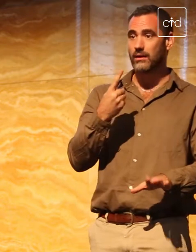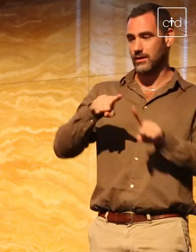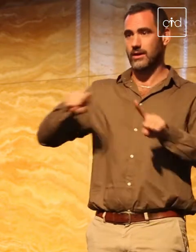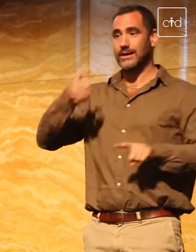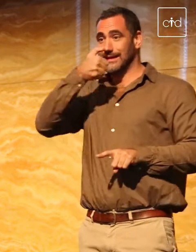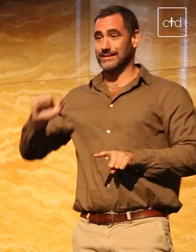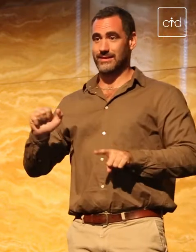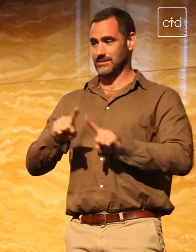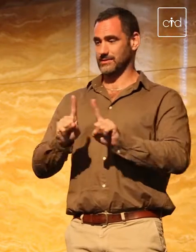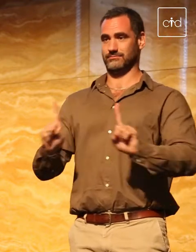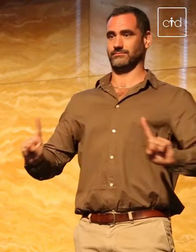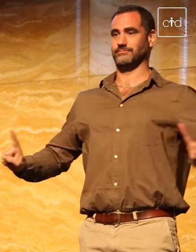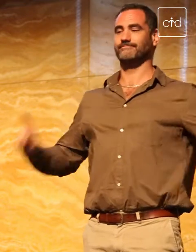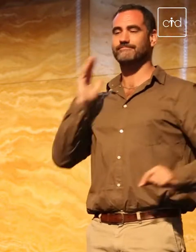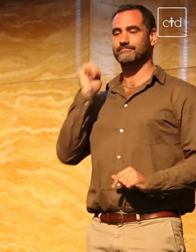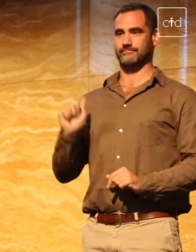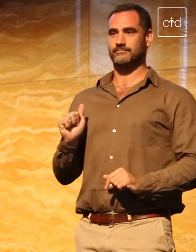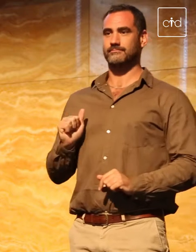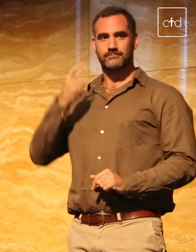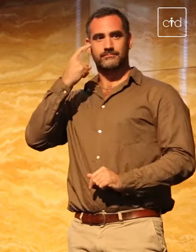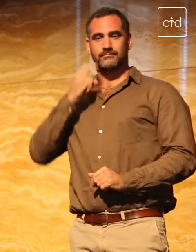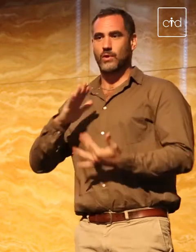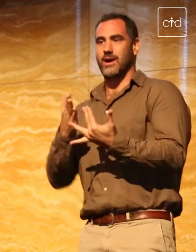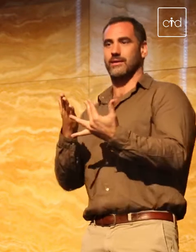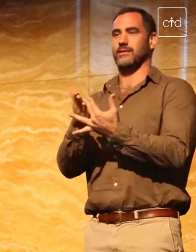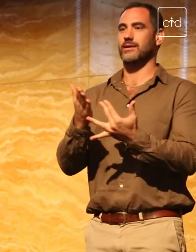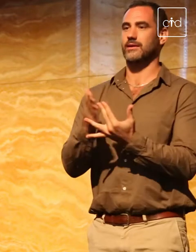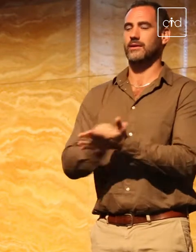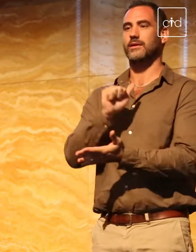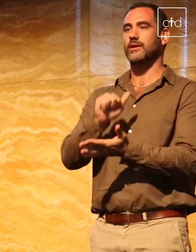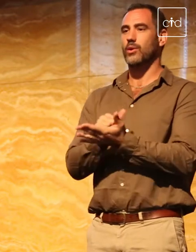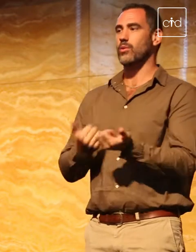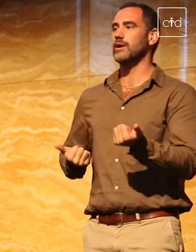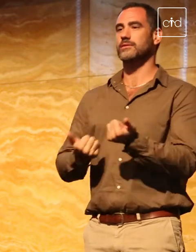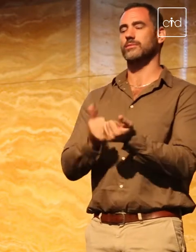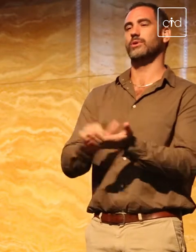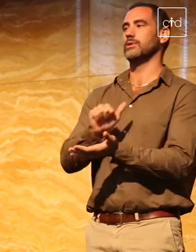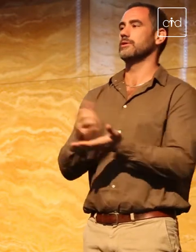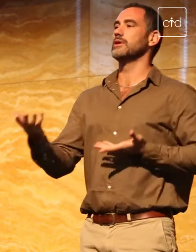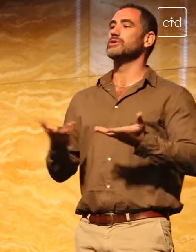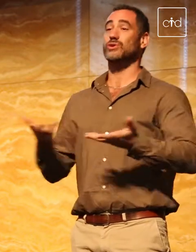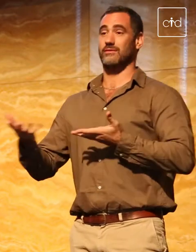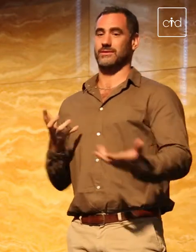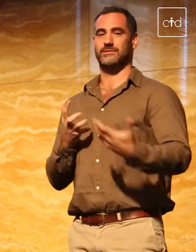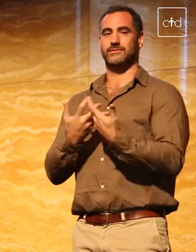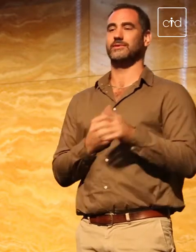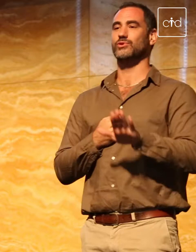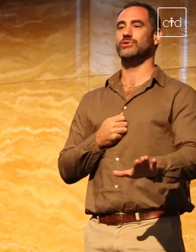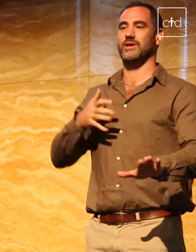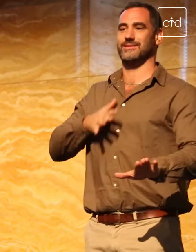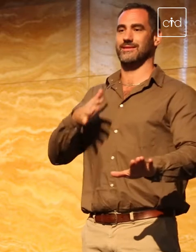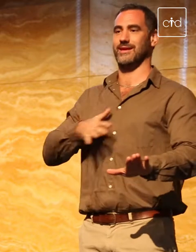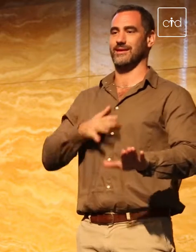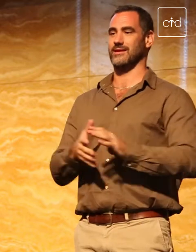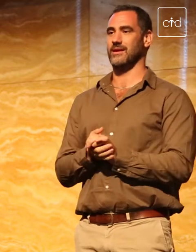it's to ensure that you get the support and the services that your child needs. And it is a battle. Our